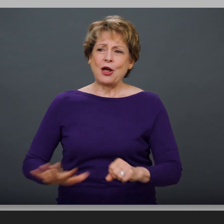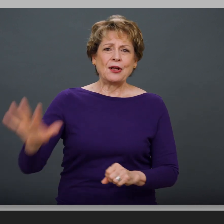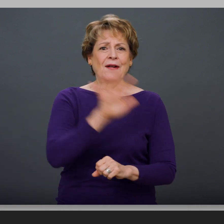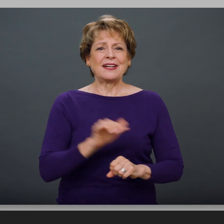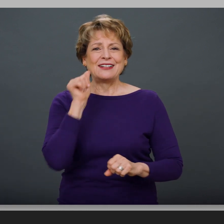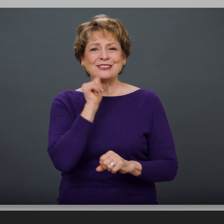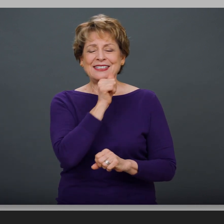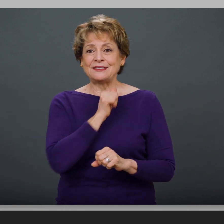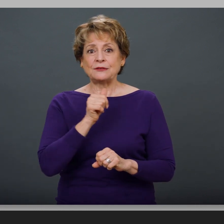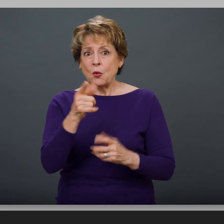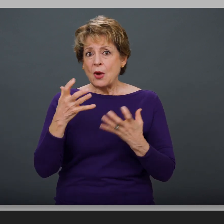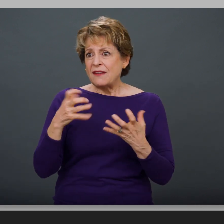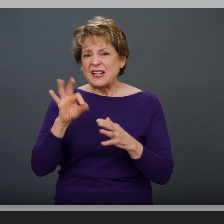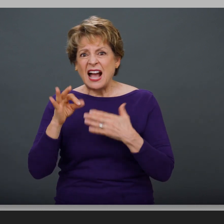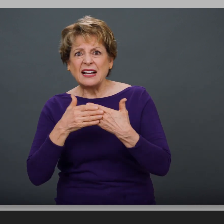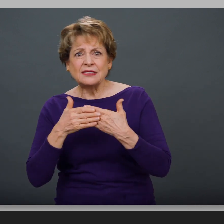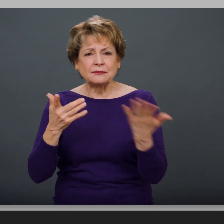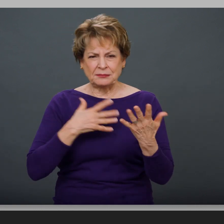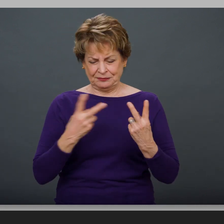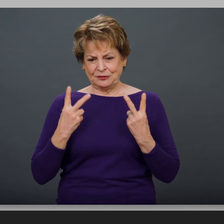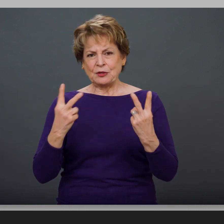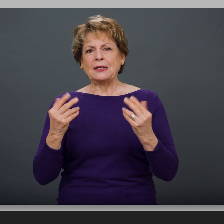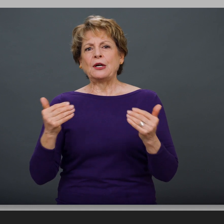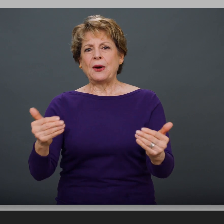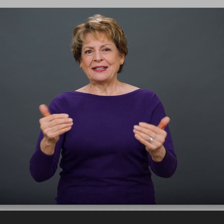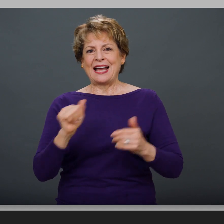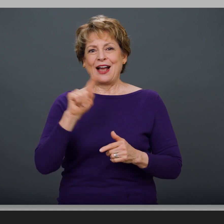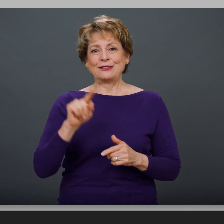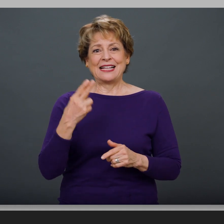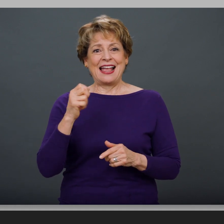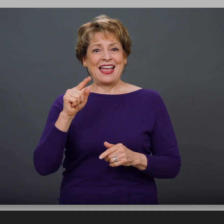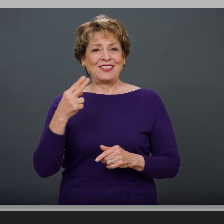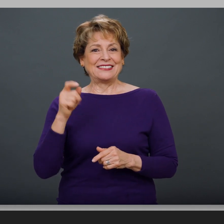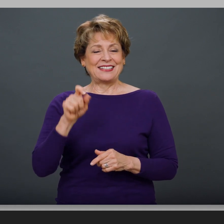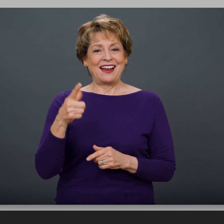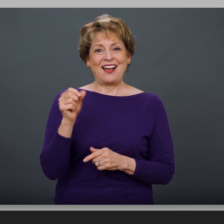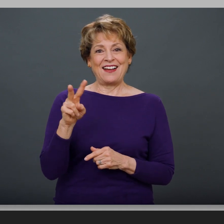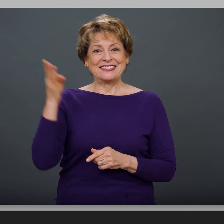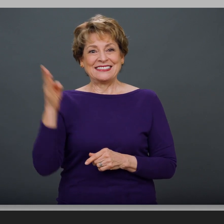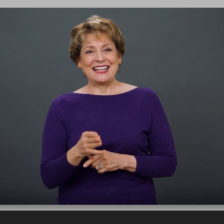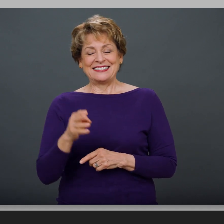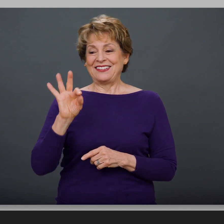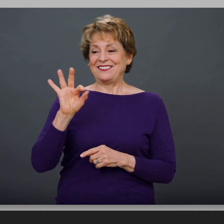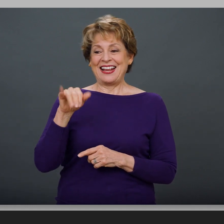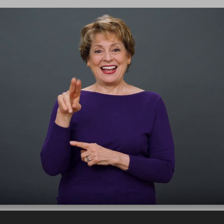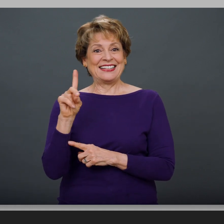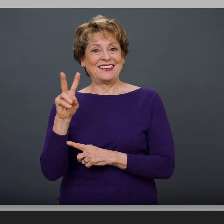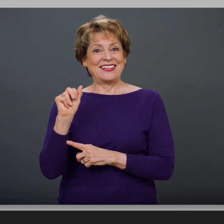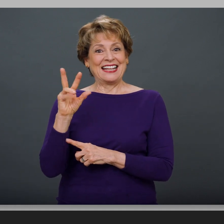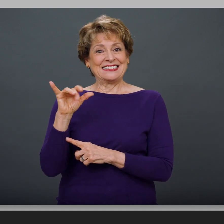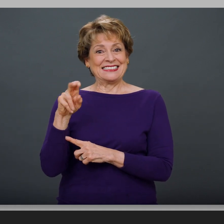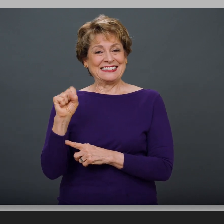There are ample supplies of COVID-19 vaccine around Arizona. To find a convenient location, please visit